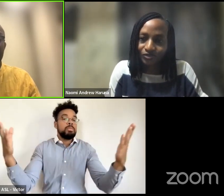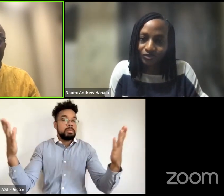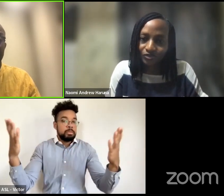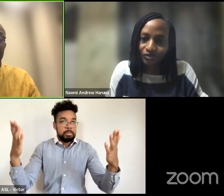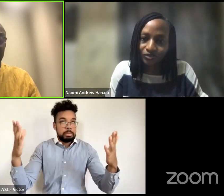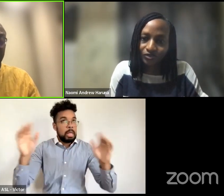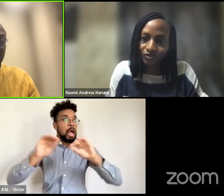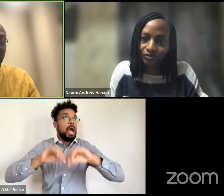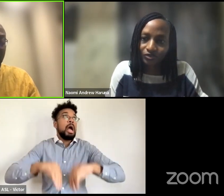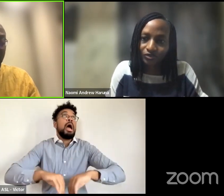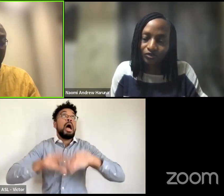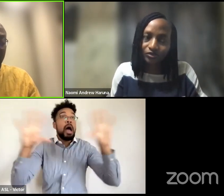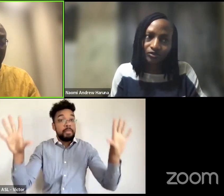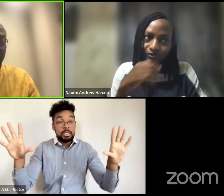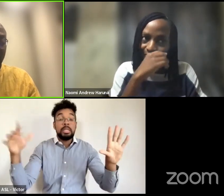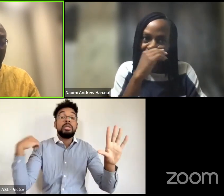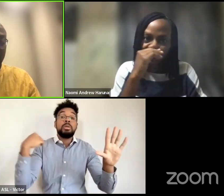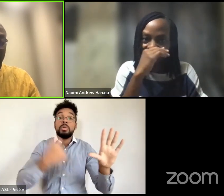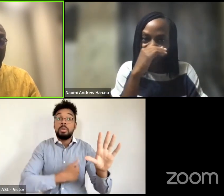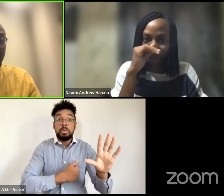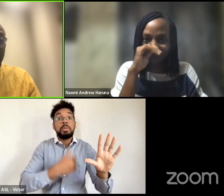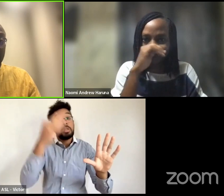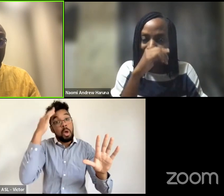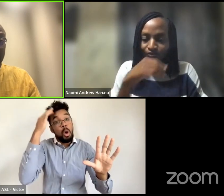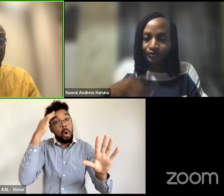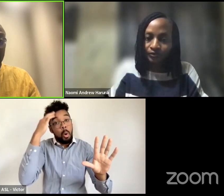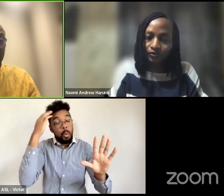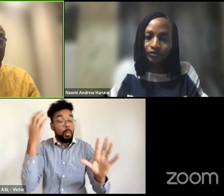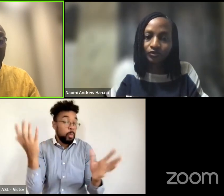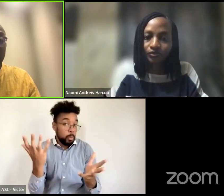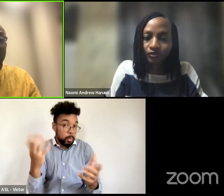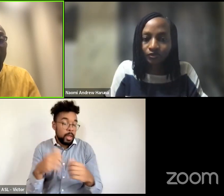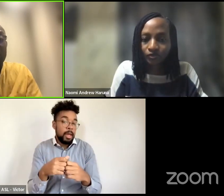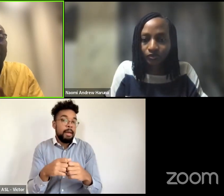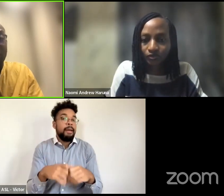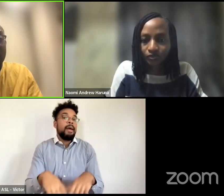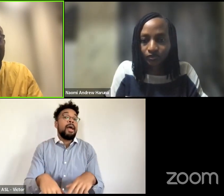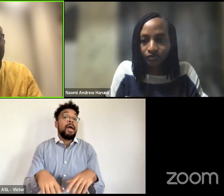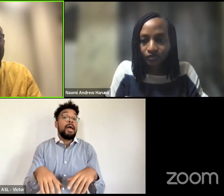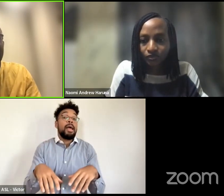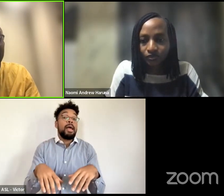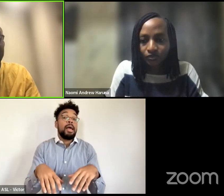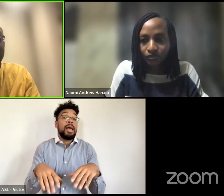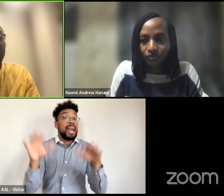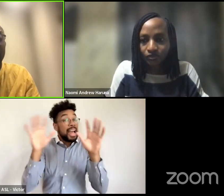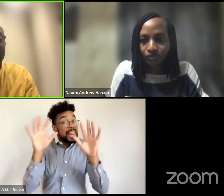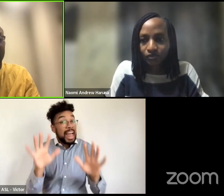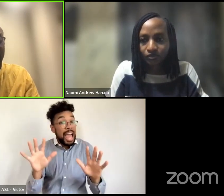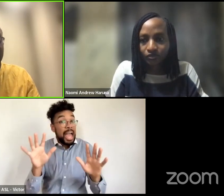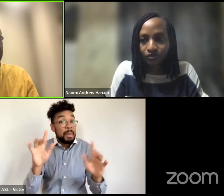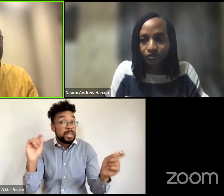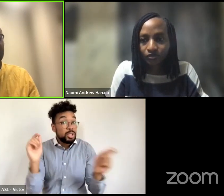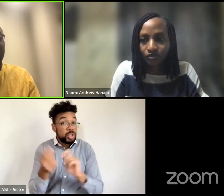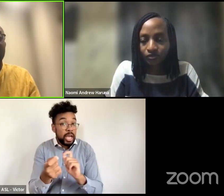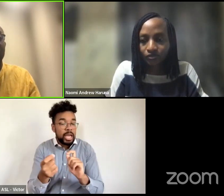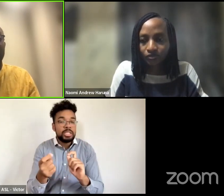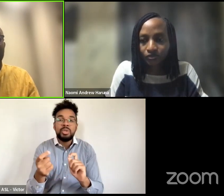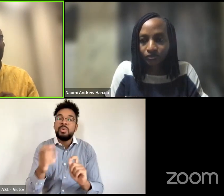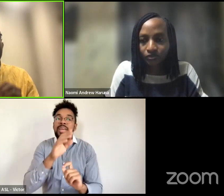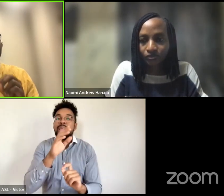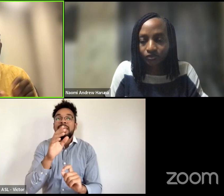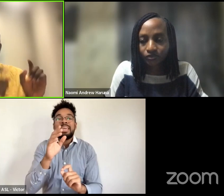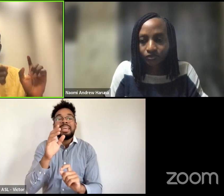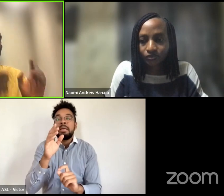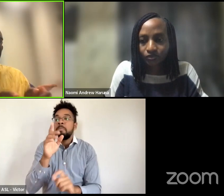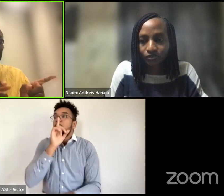we talk about climate change uh finance we we barely talk about the financial aspect of it we barely